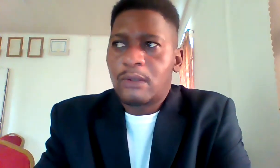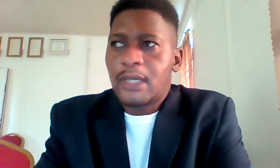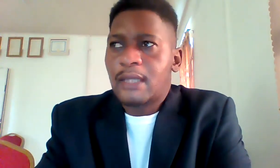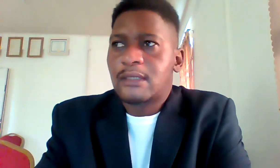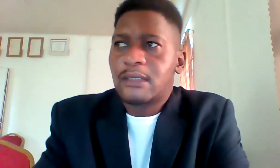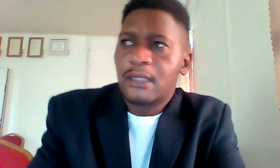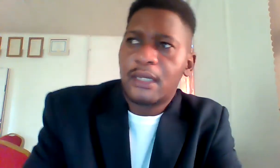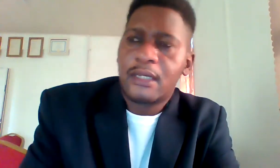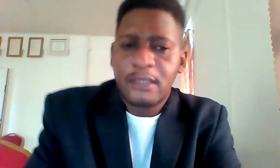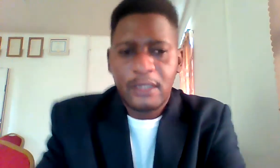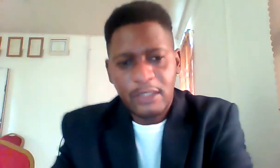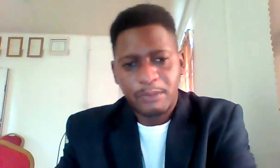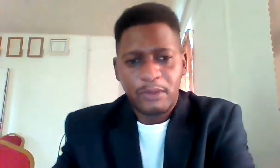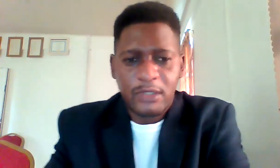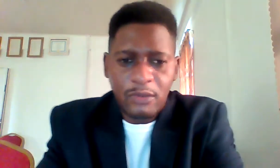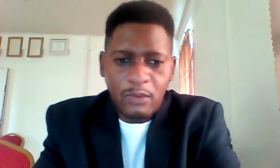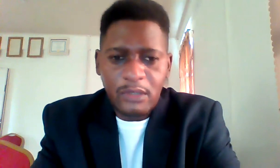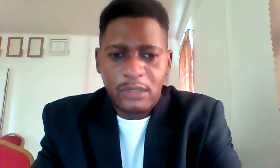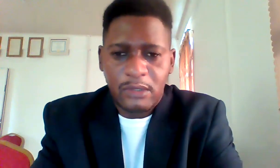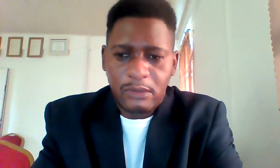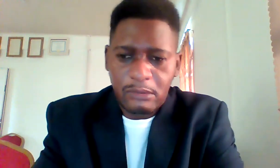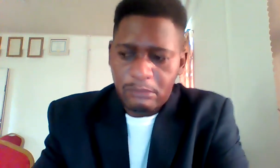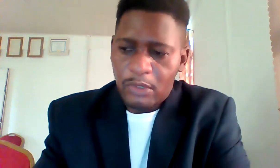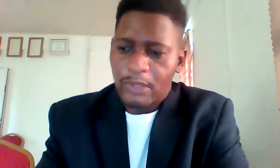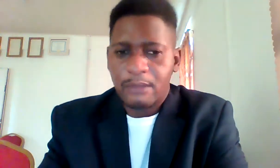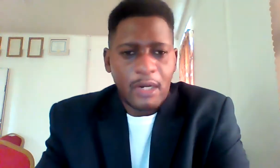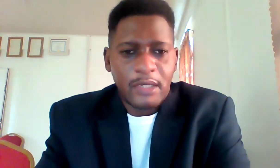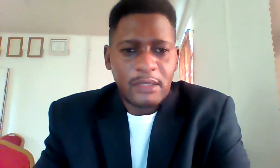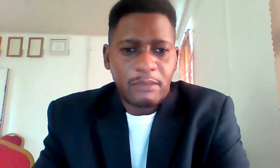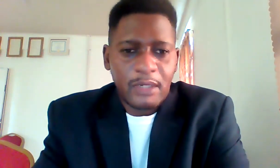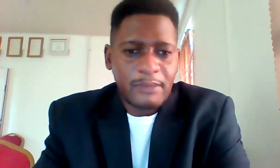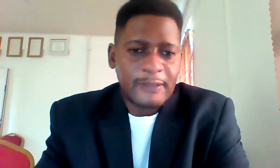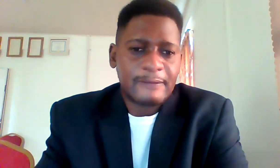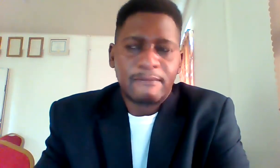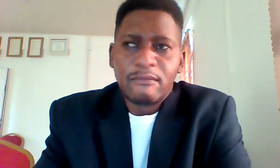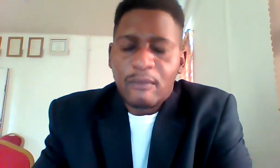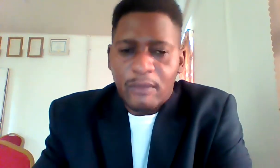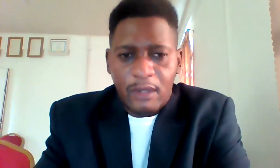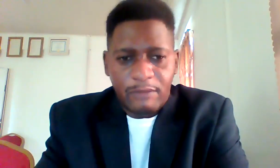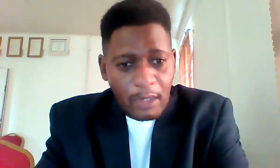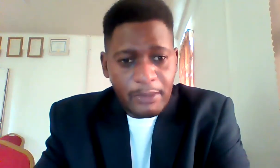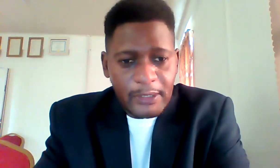look at is let us suppose that you want to you're in the marketing department of a company